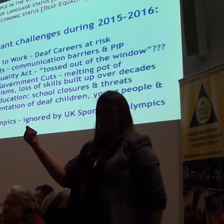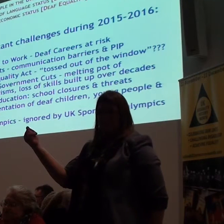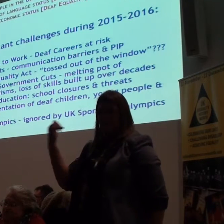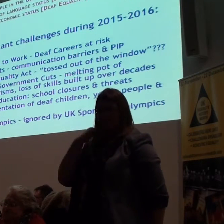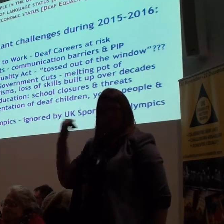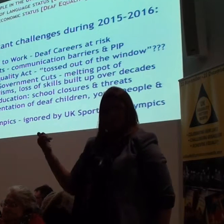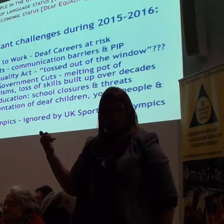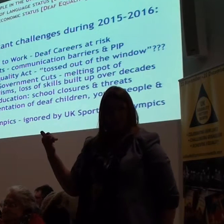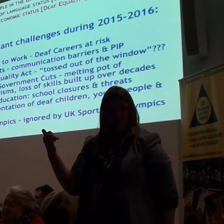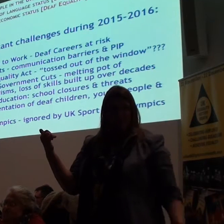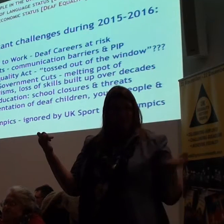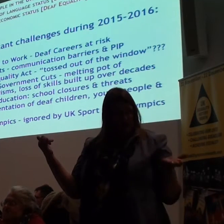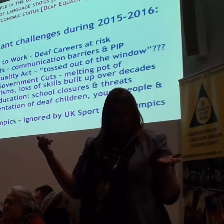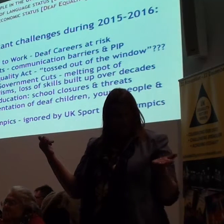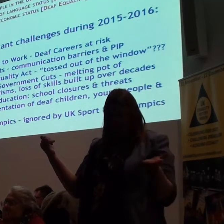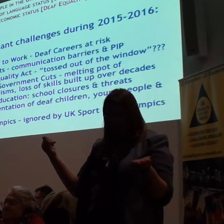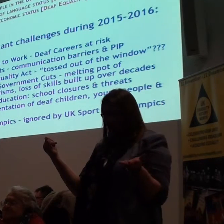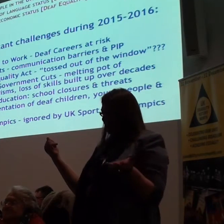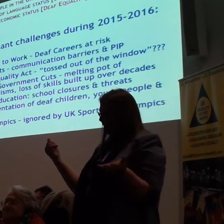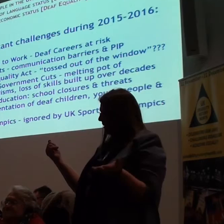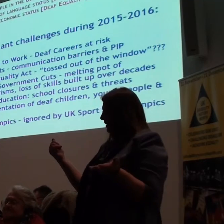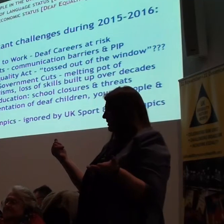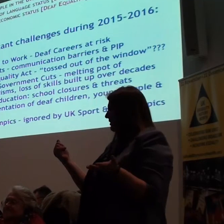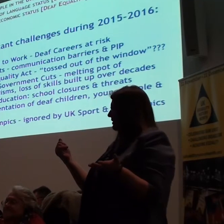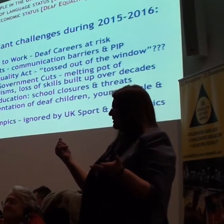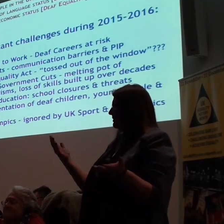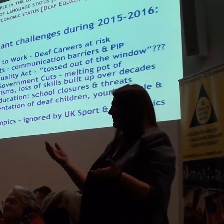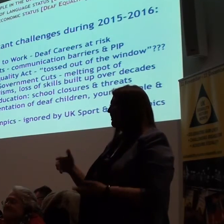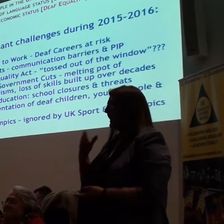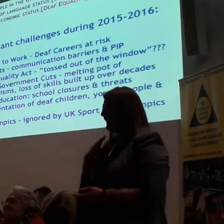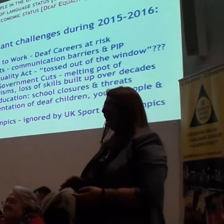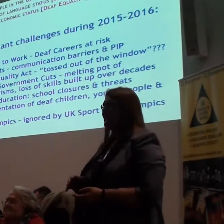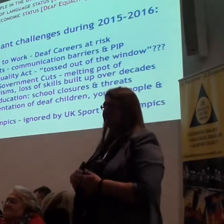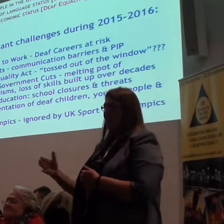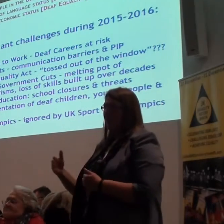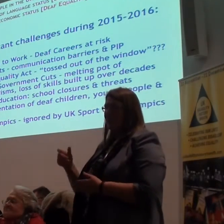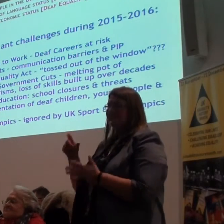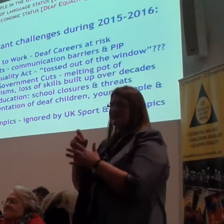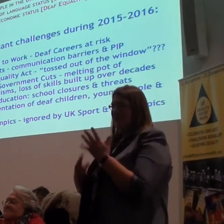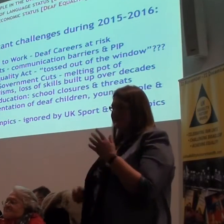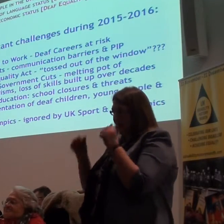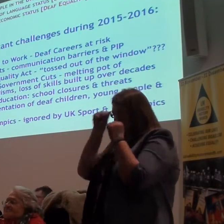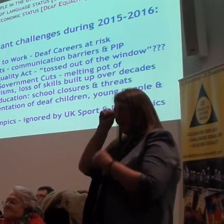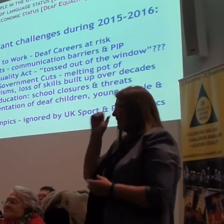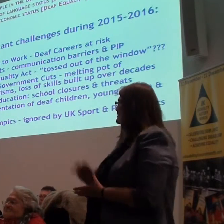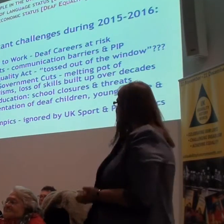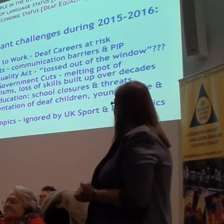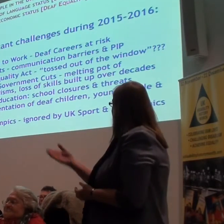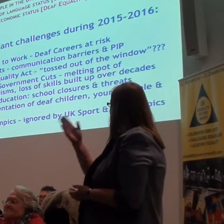phone in. Phone. I mean, how can you phone? I'm sorry, do not get this point. They do need more disability awareness.